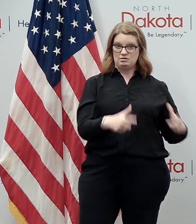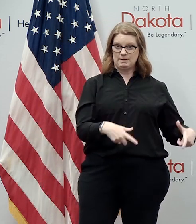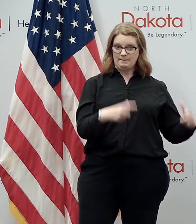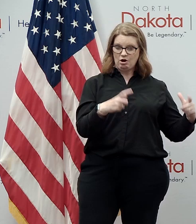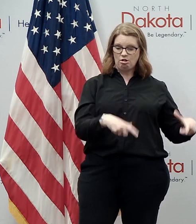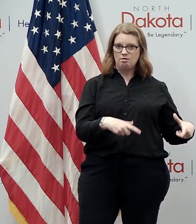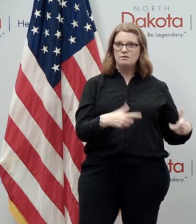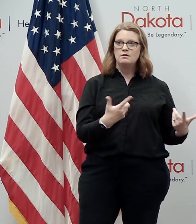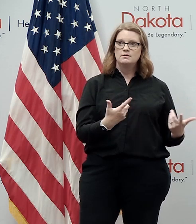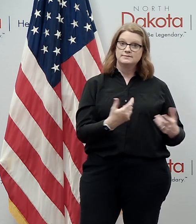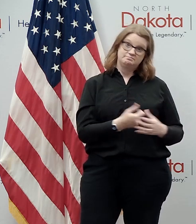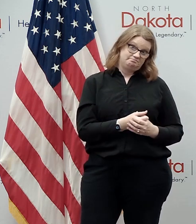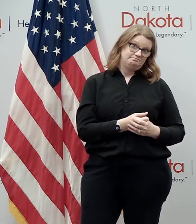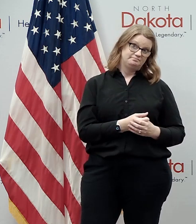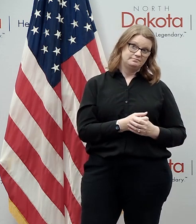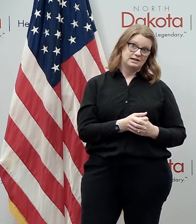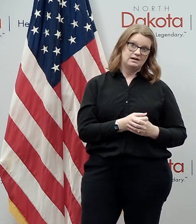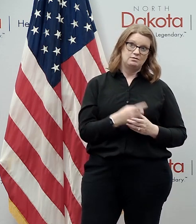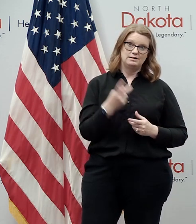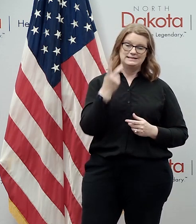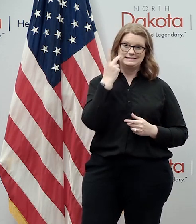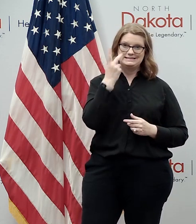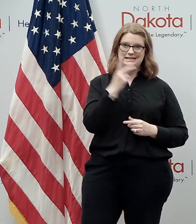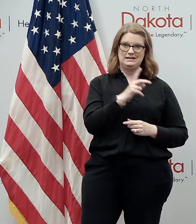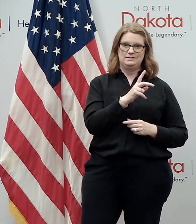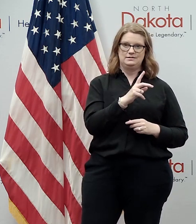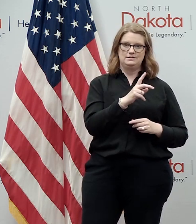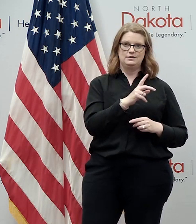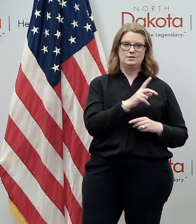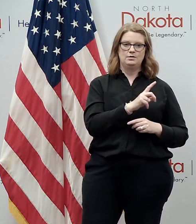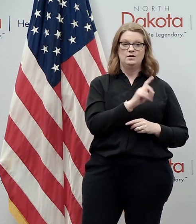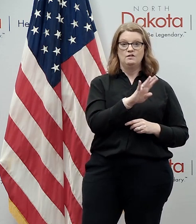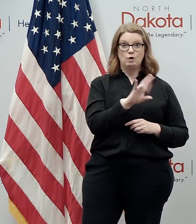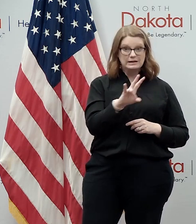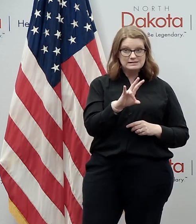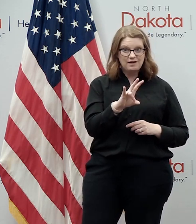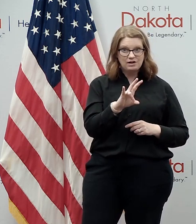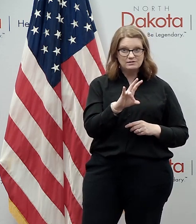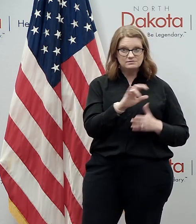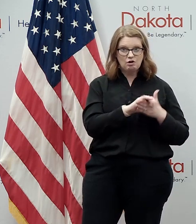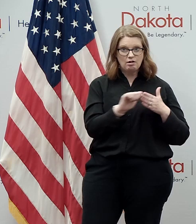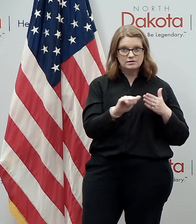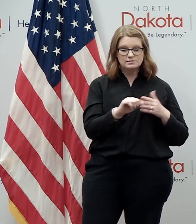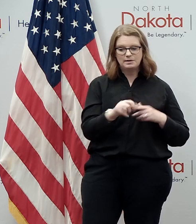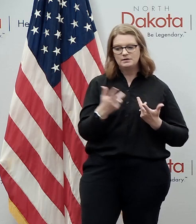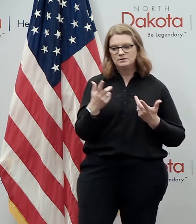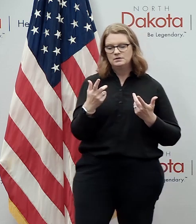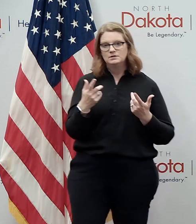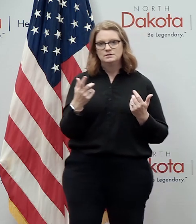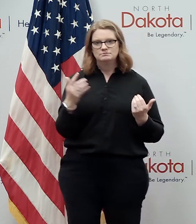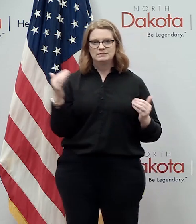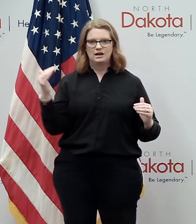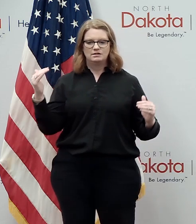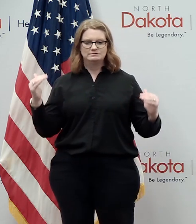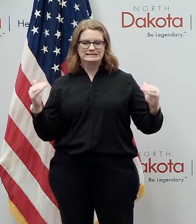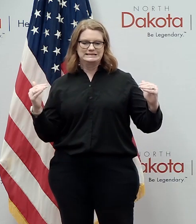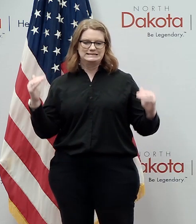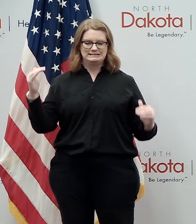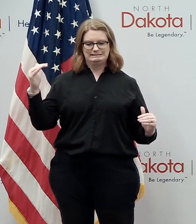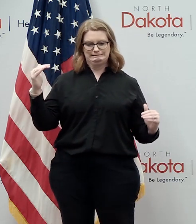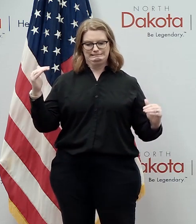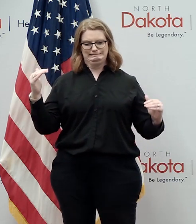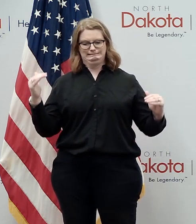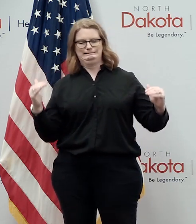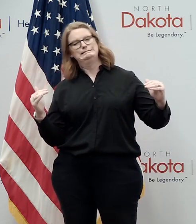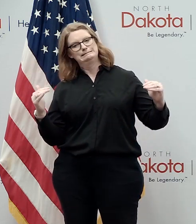and uh you know would like to see a four in front of that next uh keep that moving up but the supplies are balancing there so i you know some uh